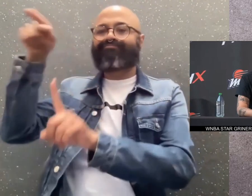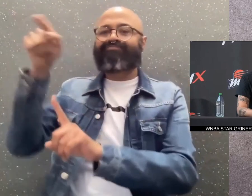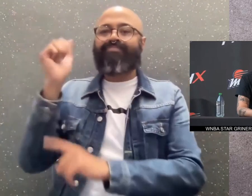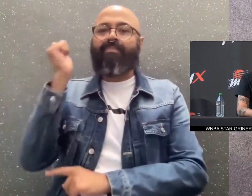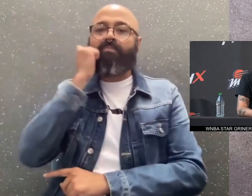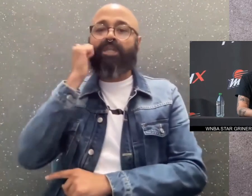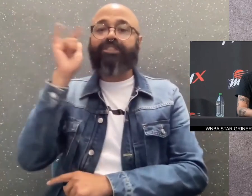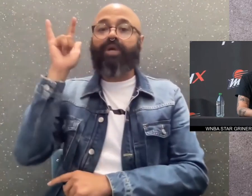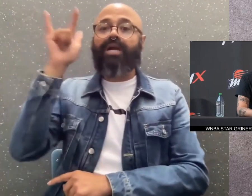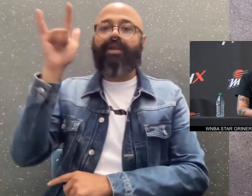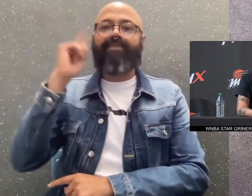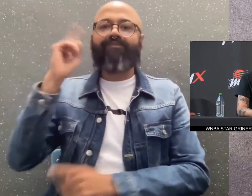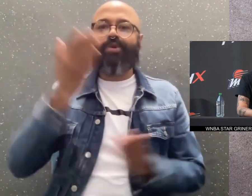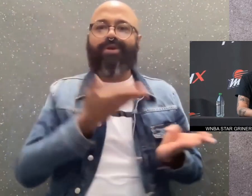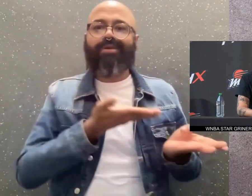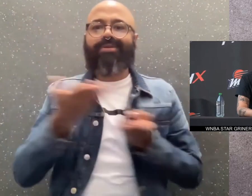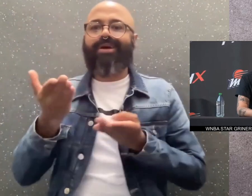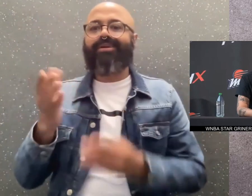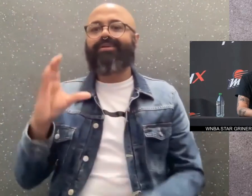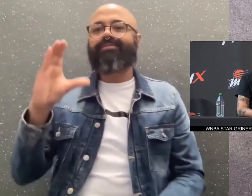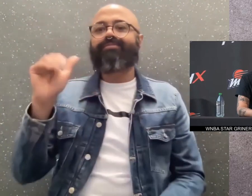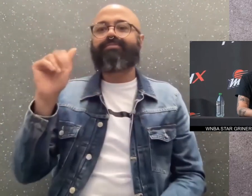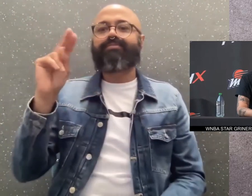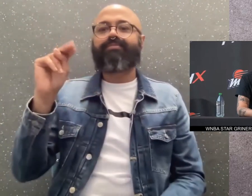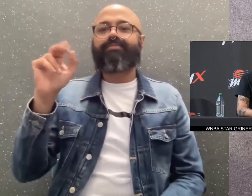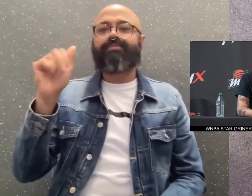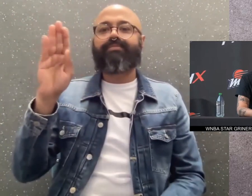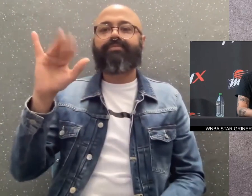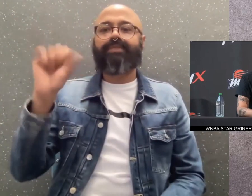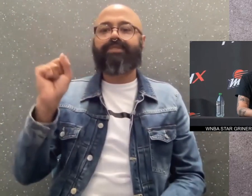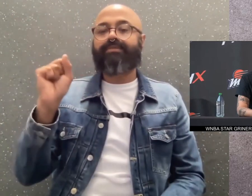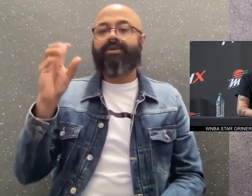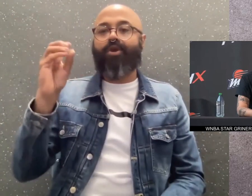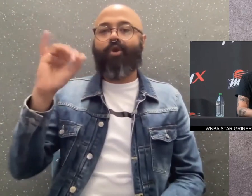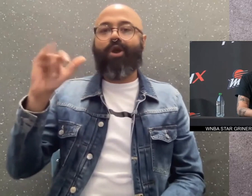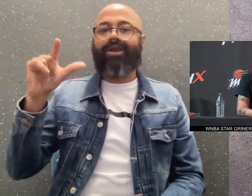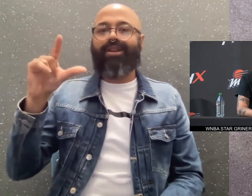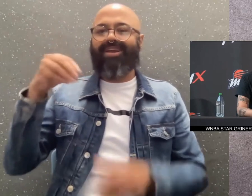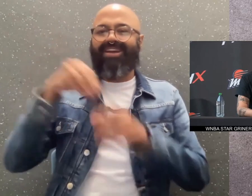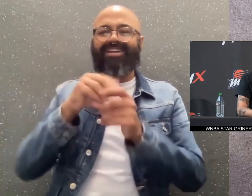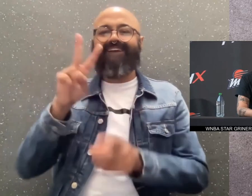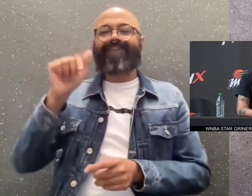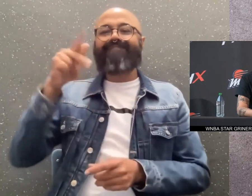She was arrested at a Moscow airport for carrying cannabis oil in vape cartridges.